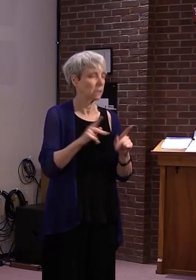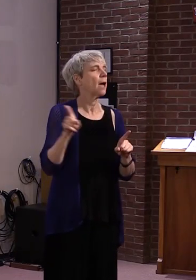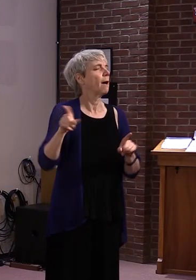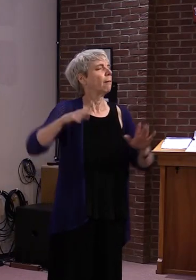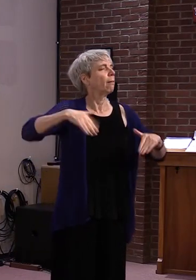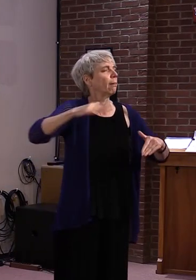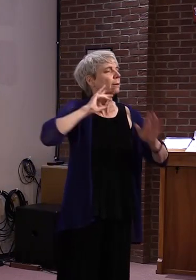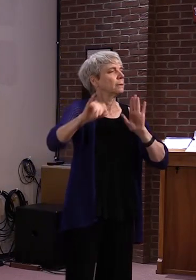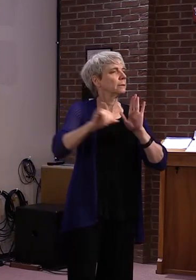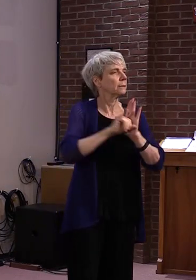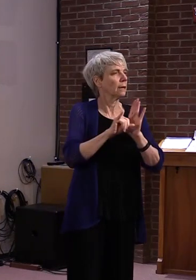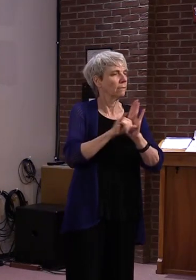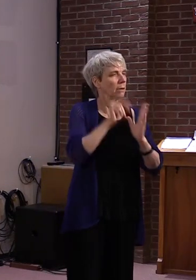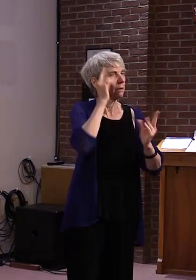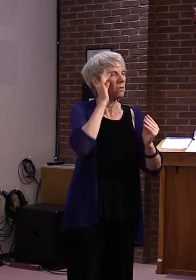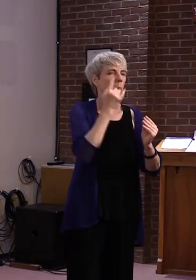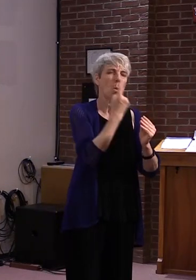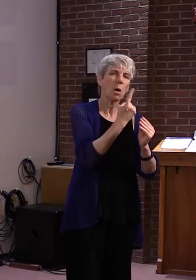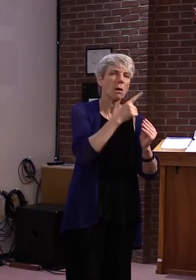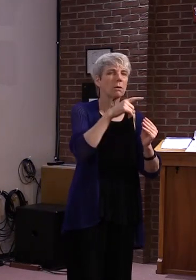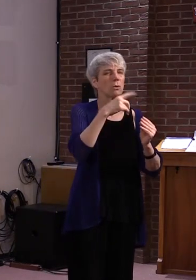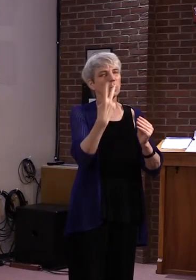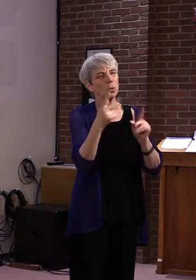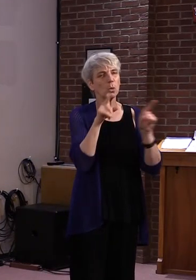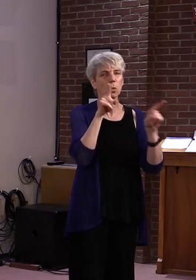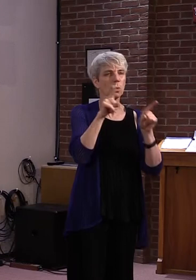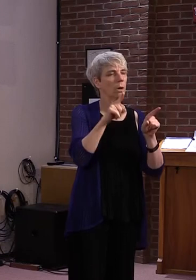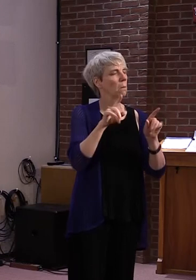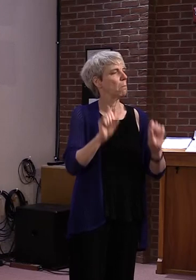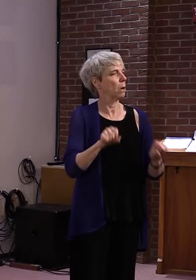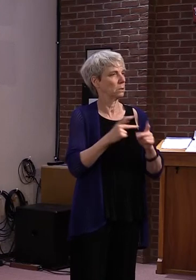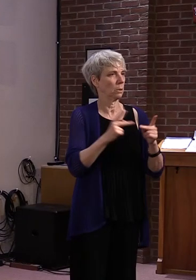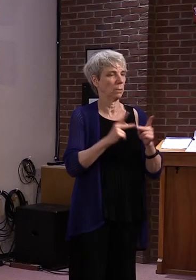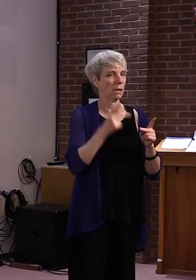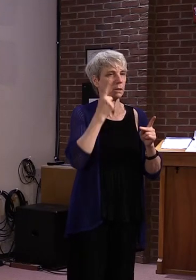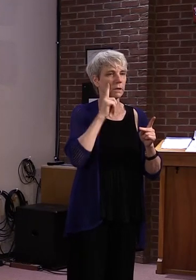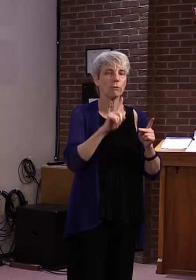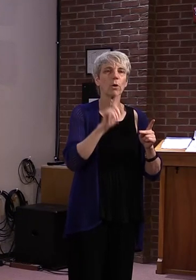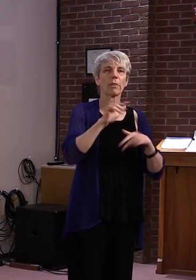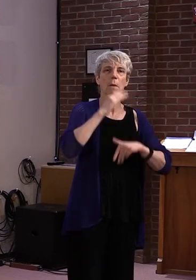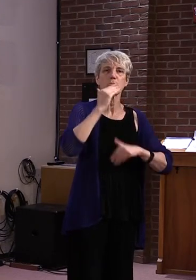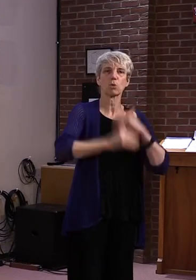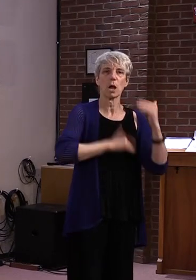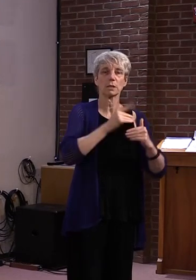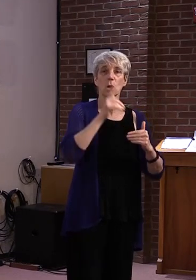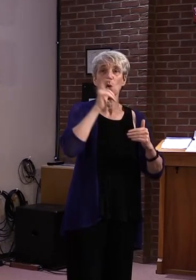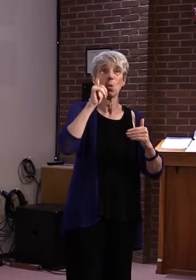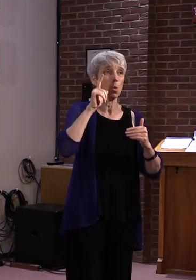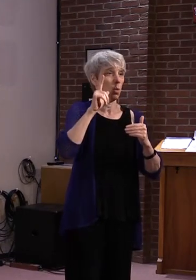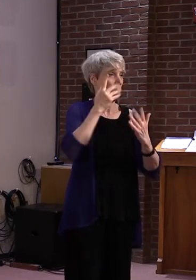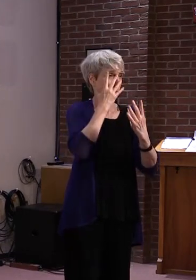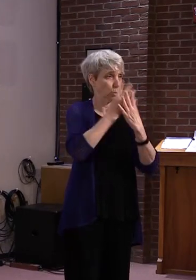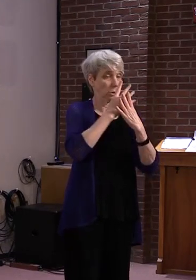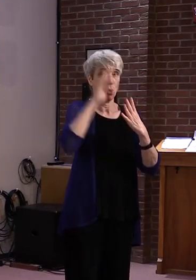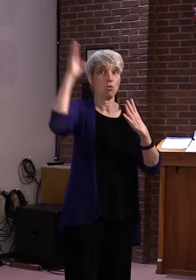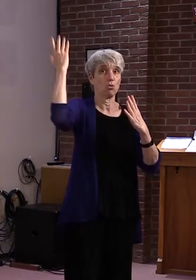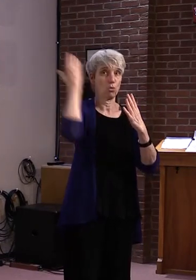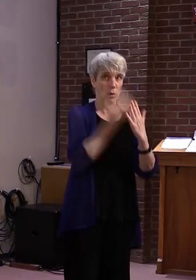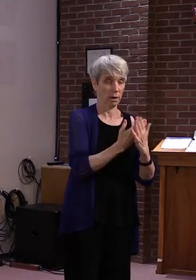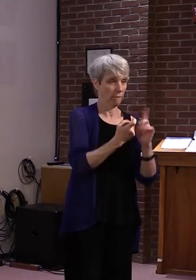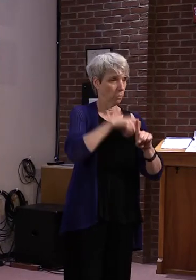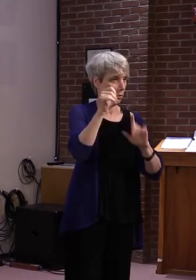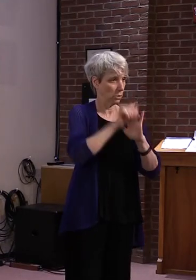facilities for the intake of various prisoners. As I had mentioned last